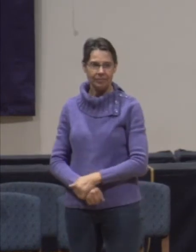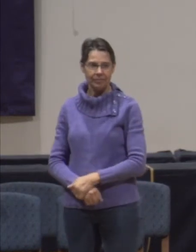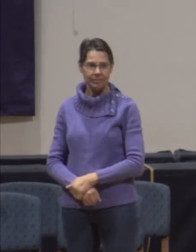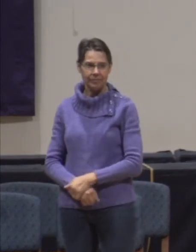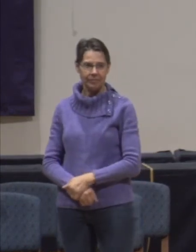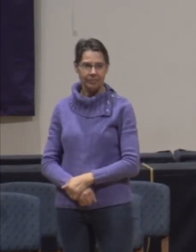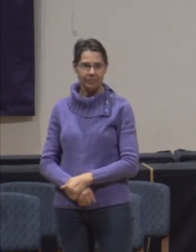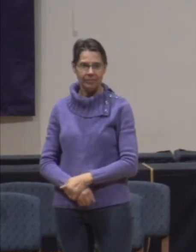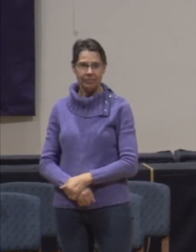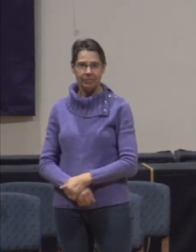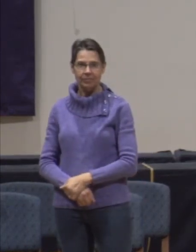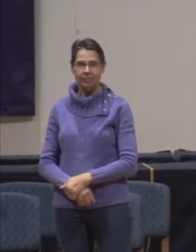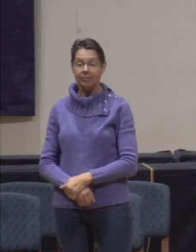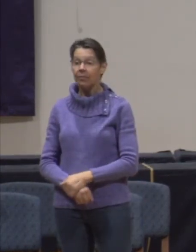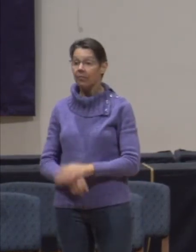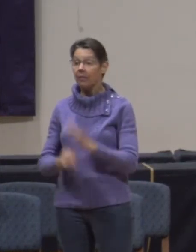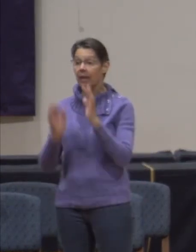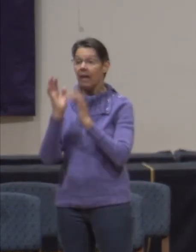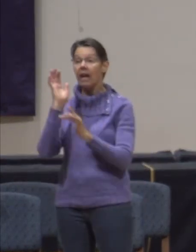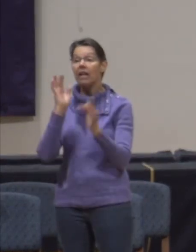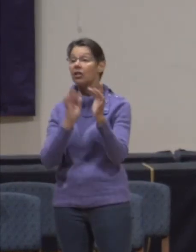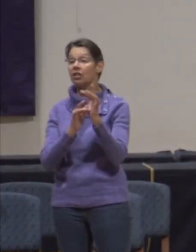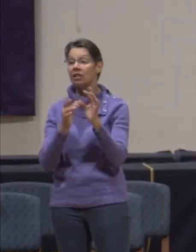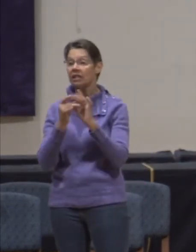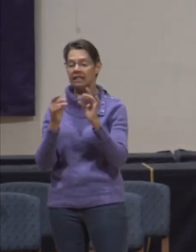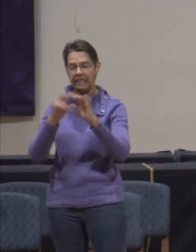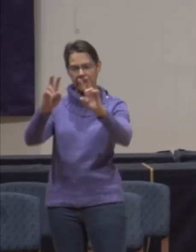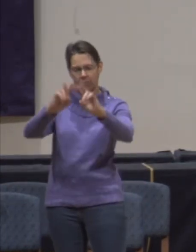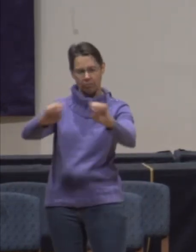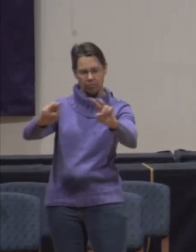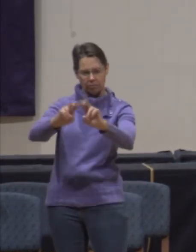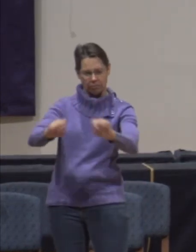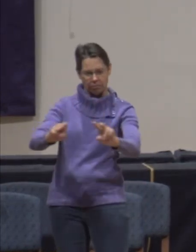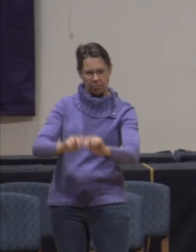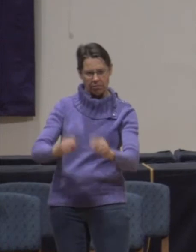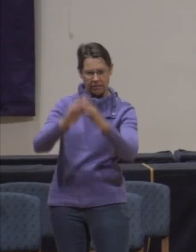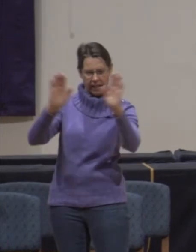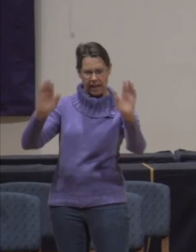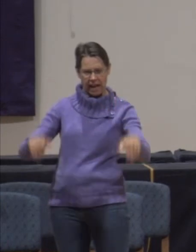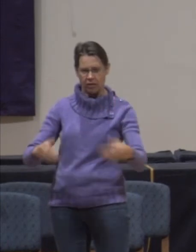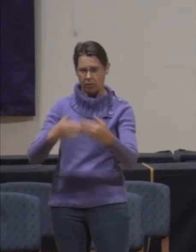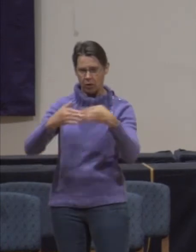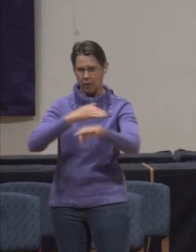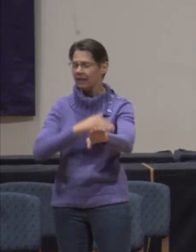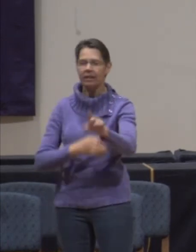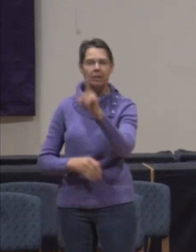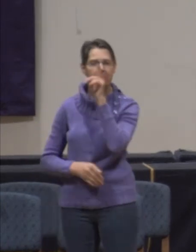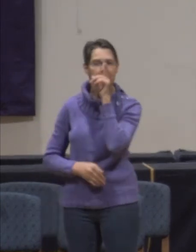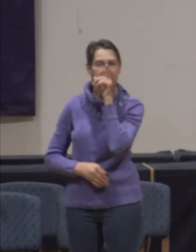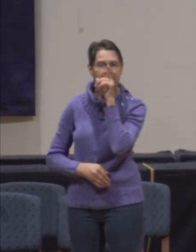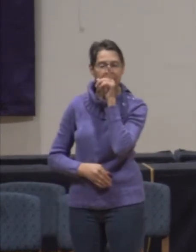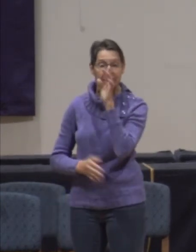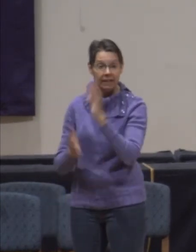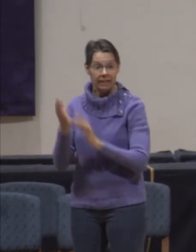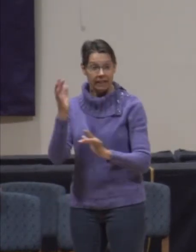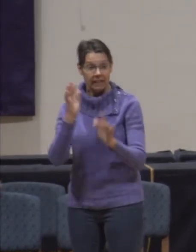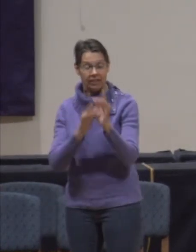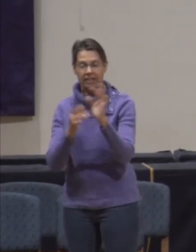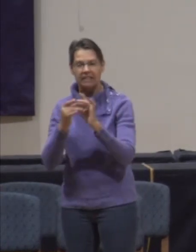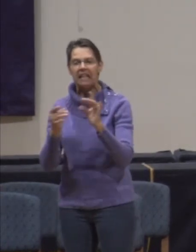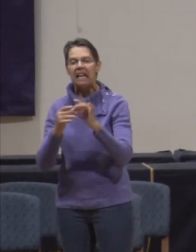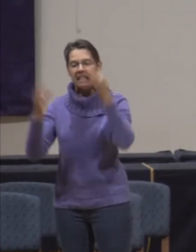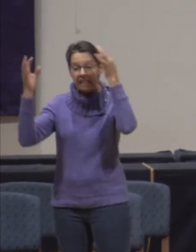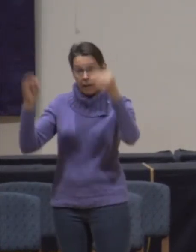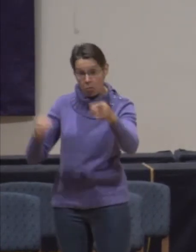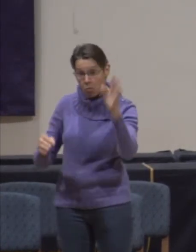Jesus doesn't say, now, make an assessment of the house before you enter it. Jesus doesn't say, decide whether or not they're likely to